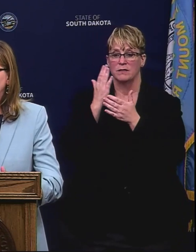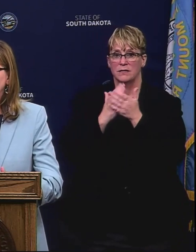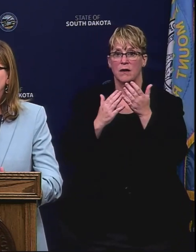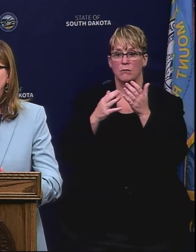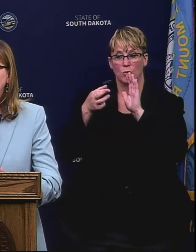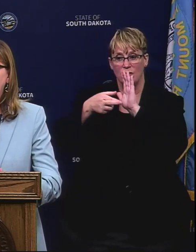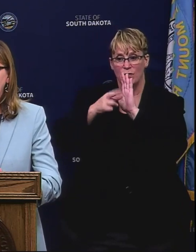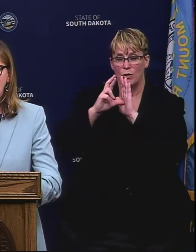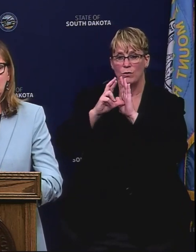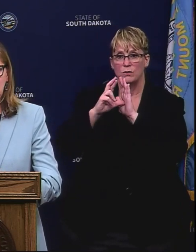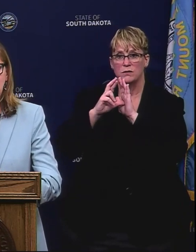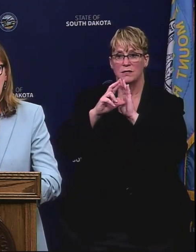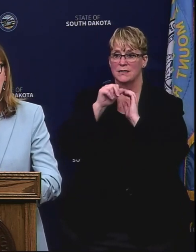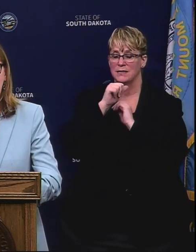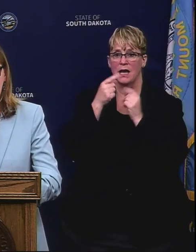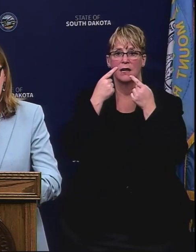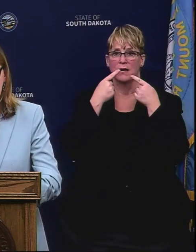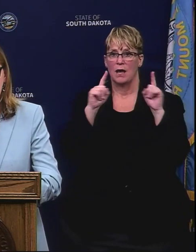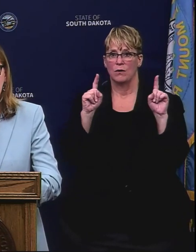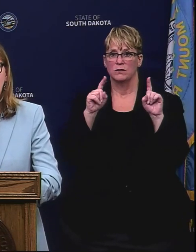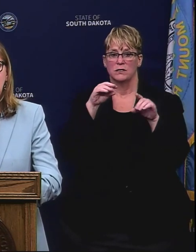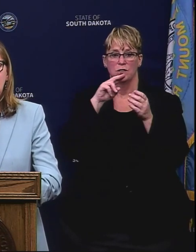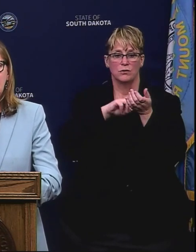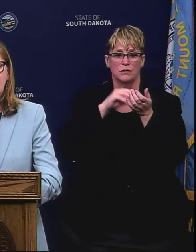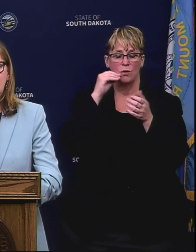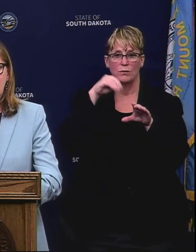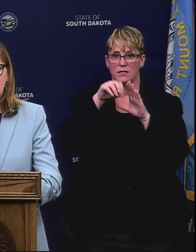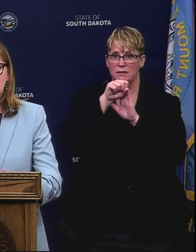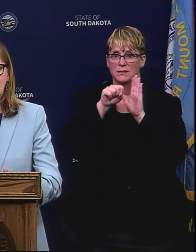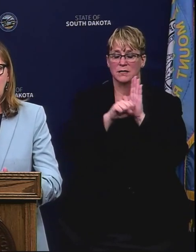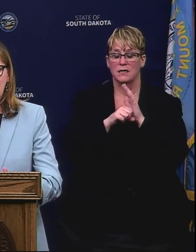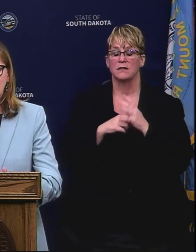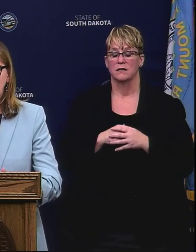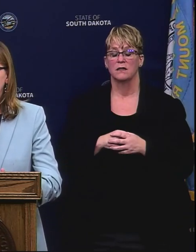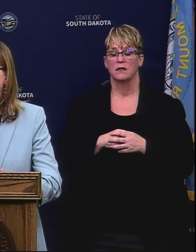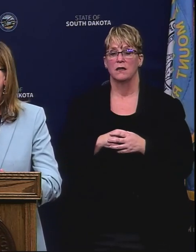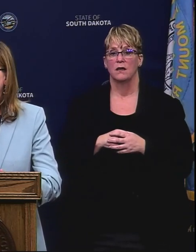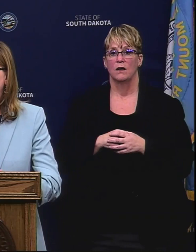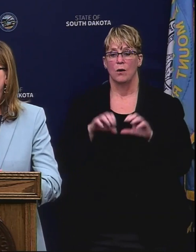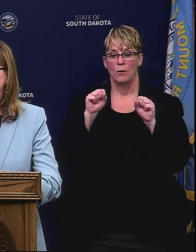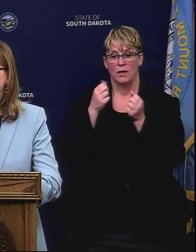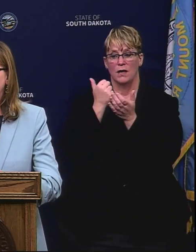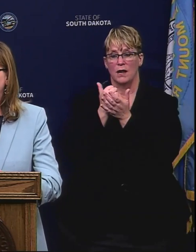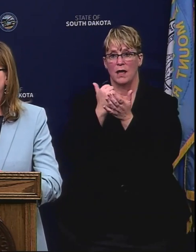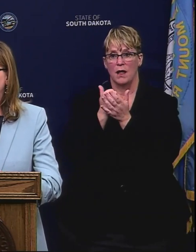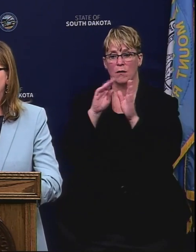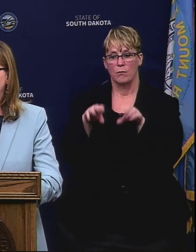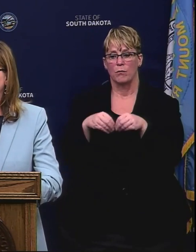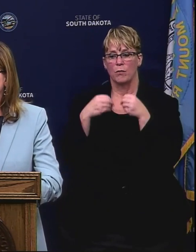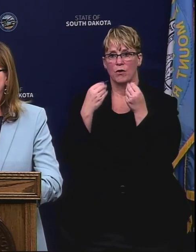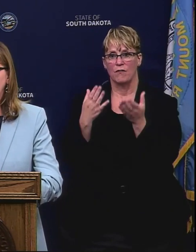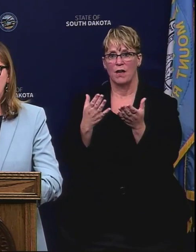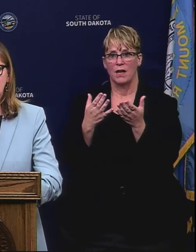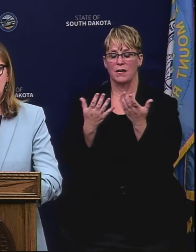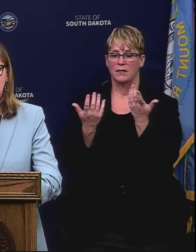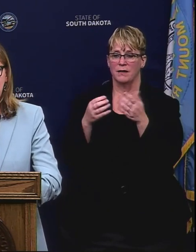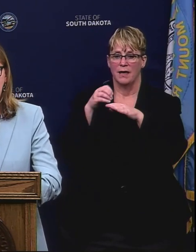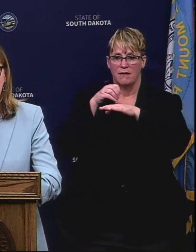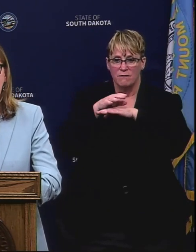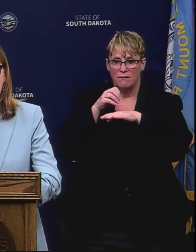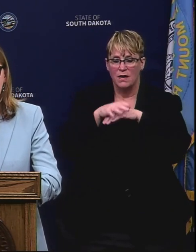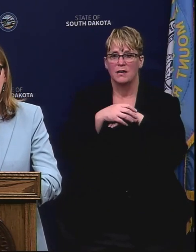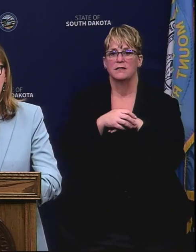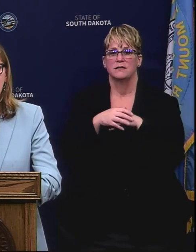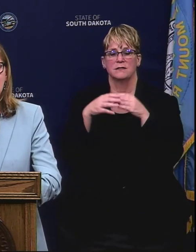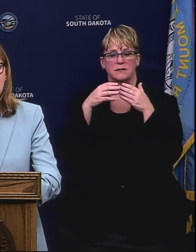reviews at every nursing home in our state. And that is a way to help provide technical assistance, to